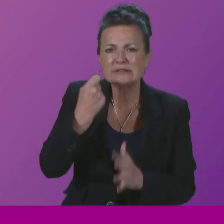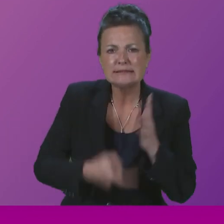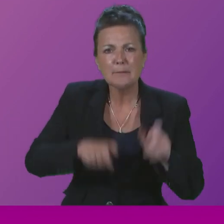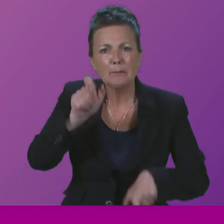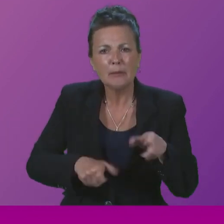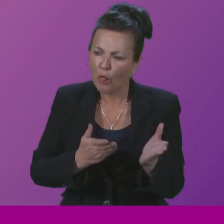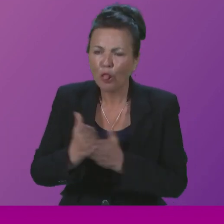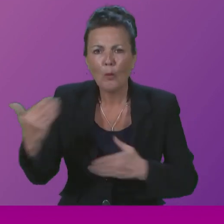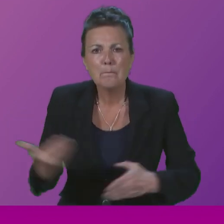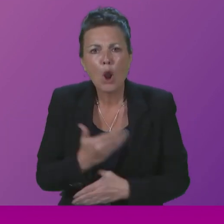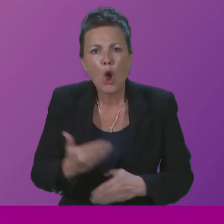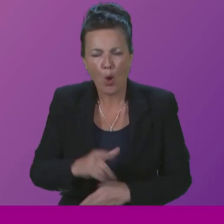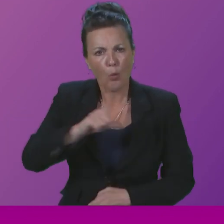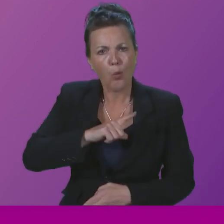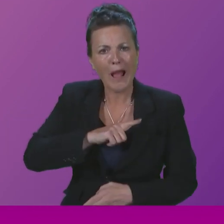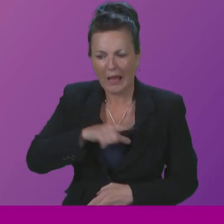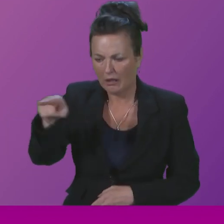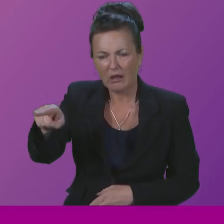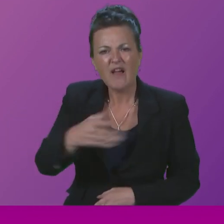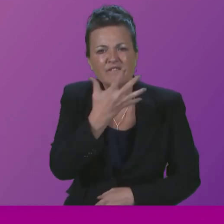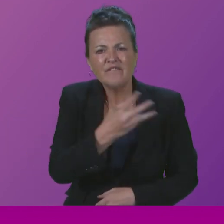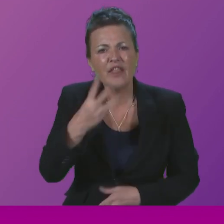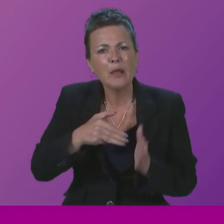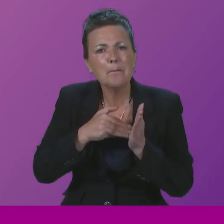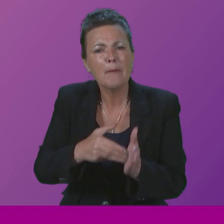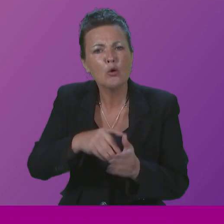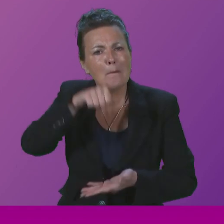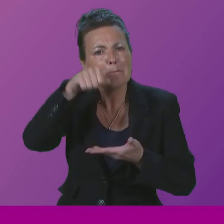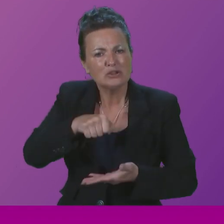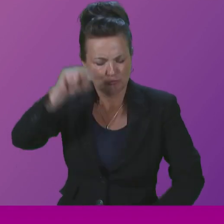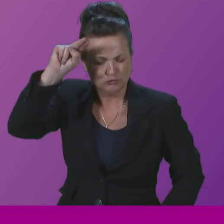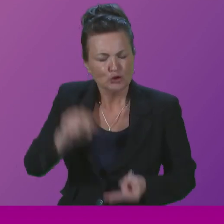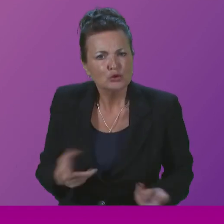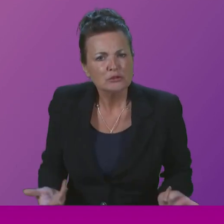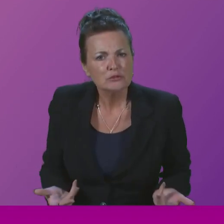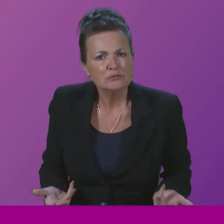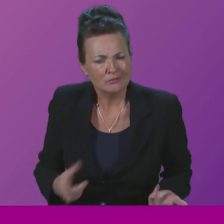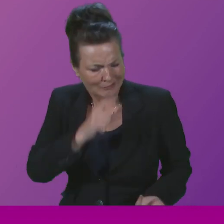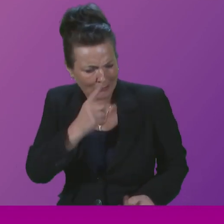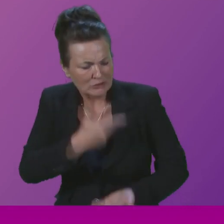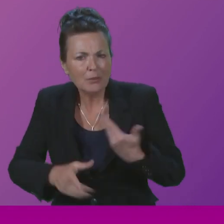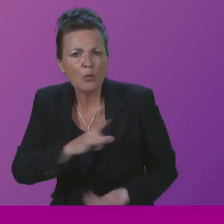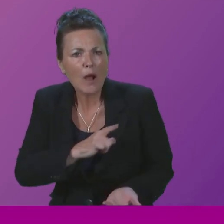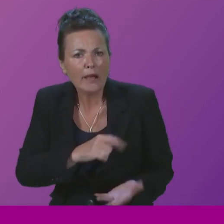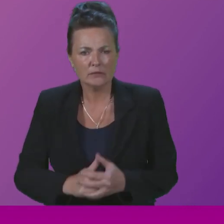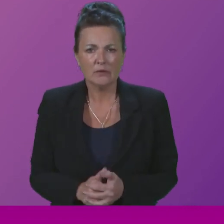regard to employment by cutting the budget for £53 million this year? And can you tell Scottish people, and